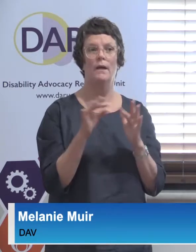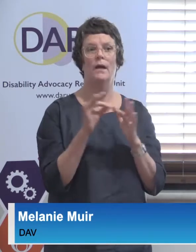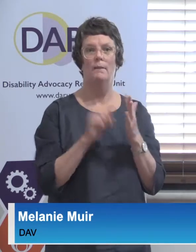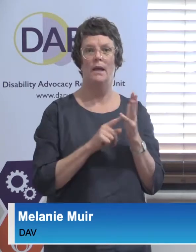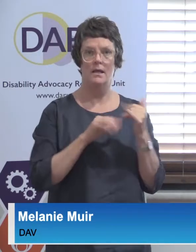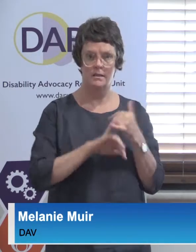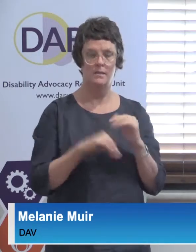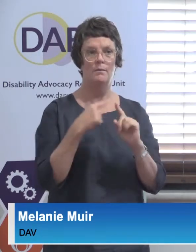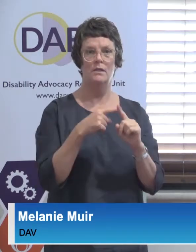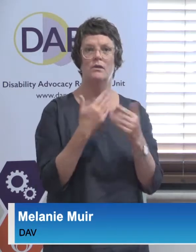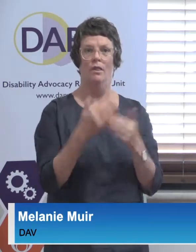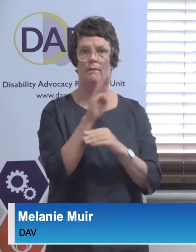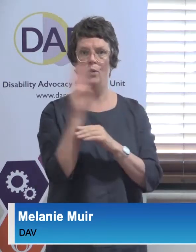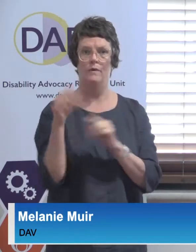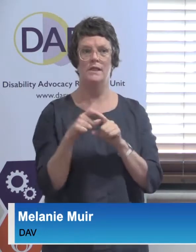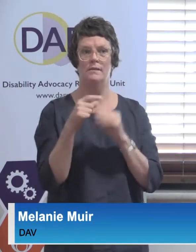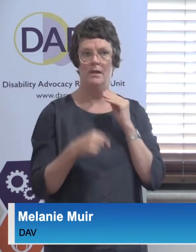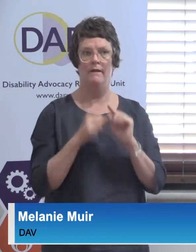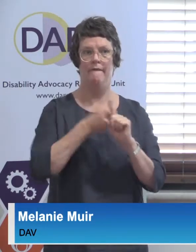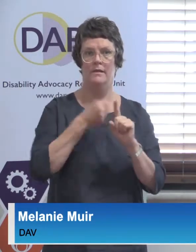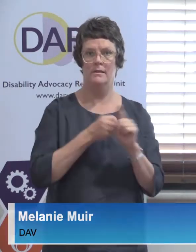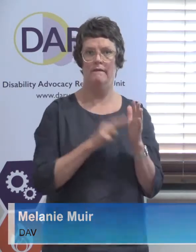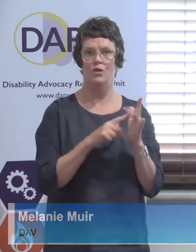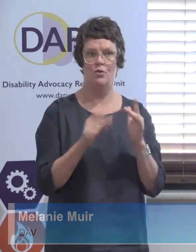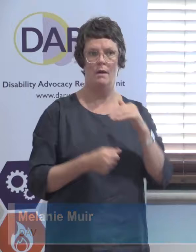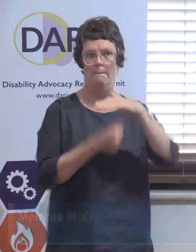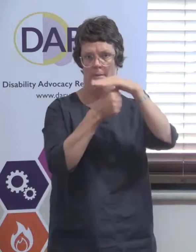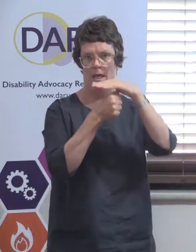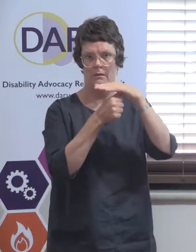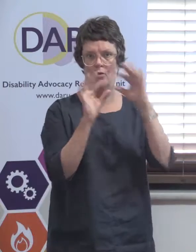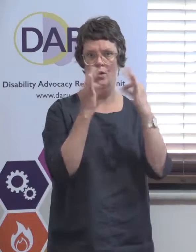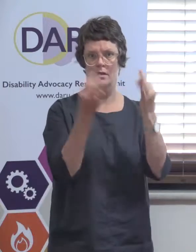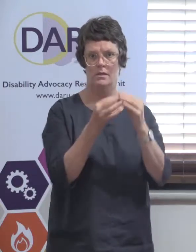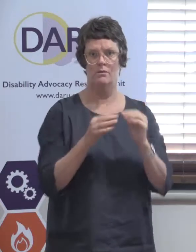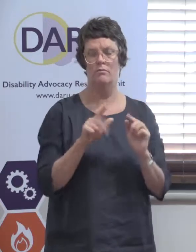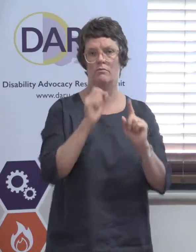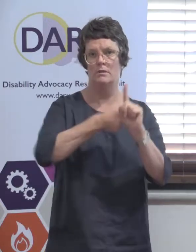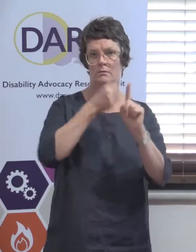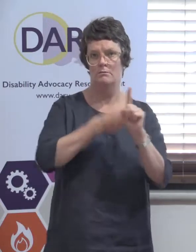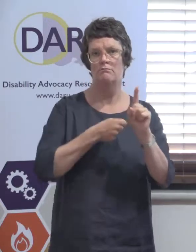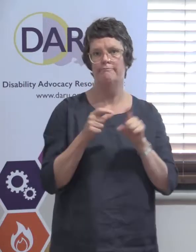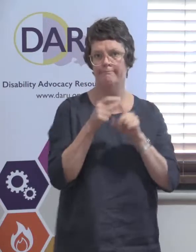Victoria, which is the peak organisation for Disability Advocacy in Victoria.